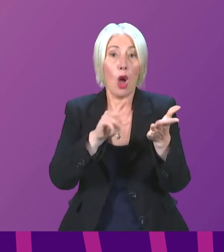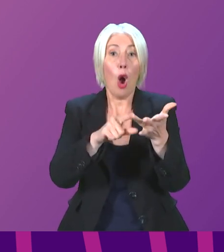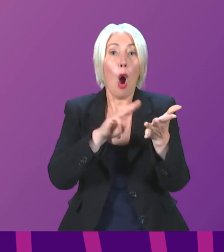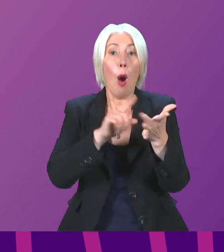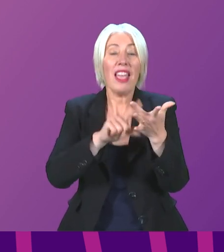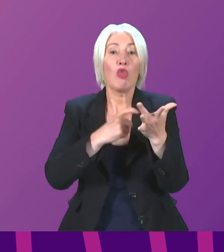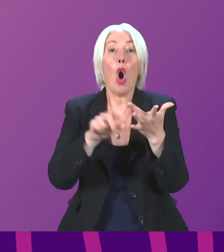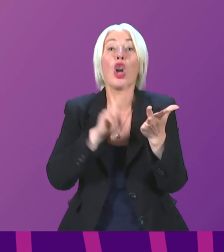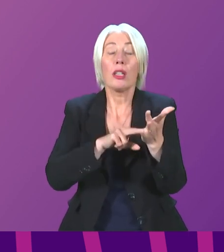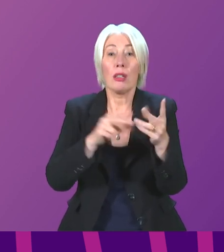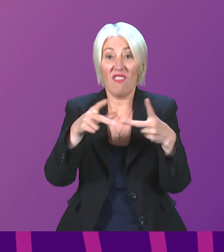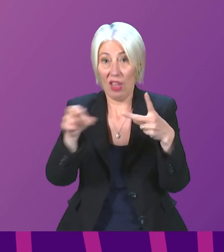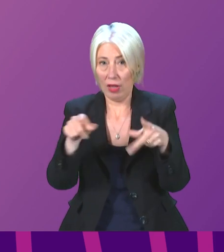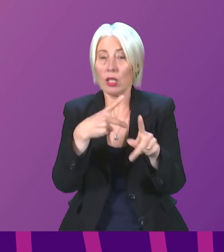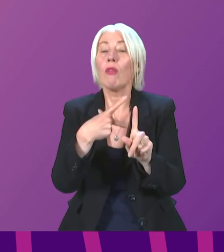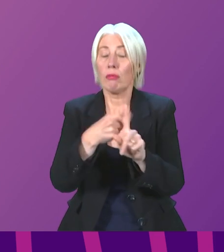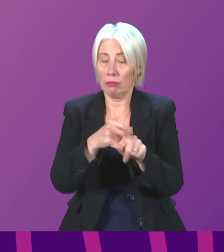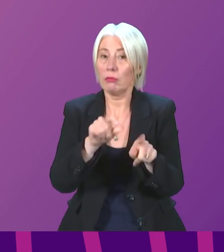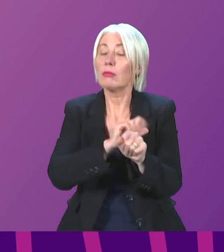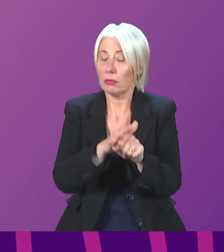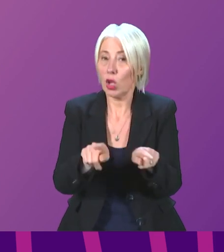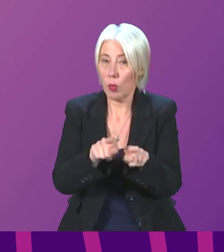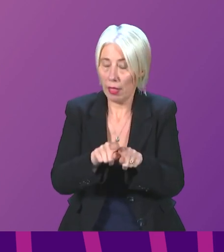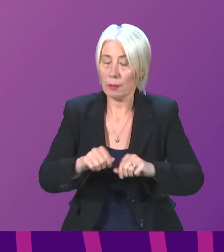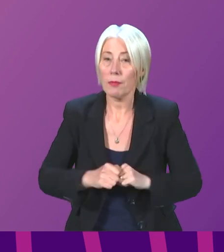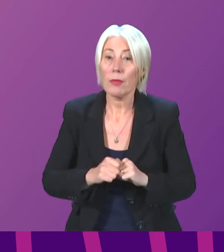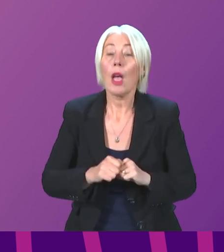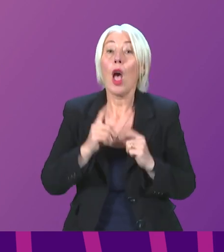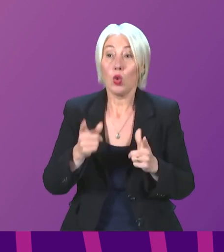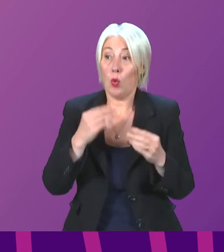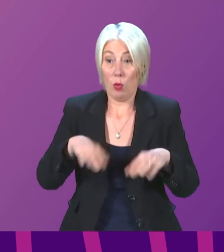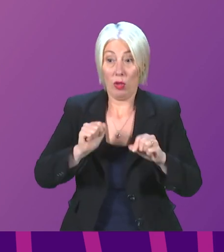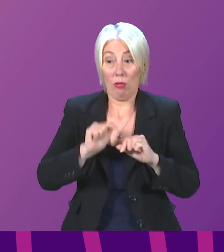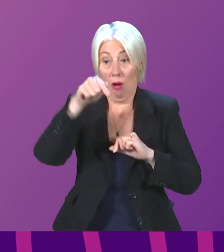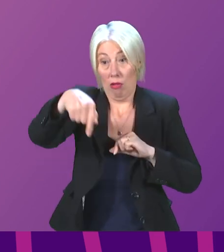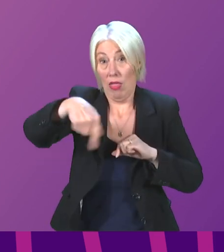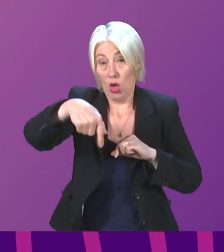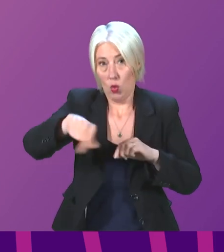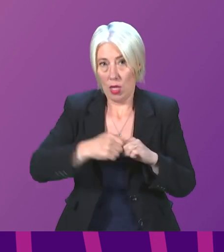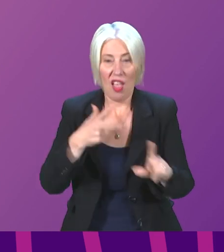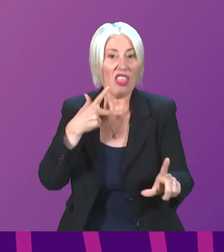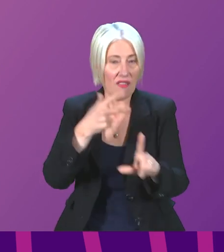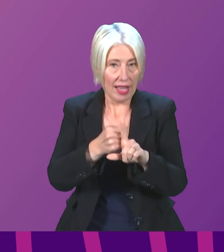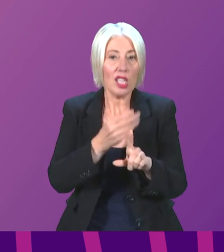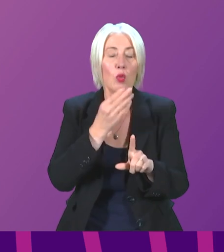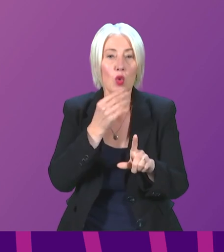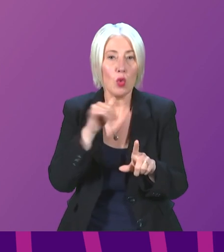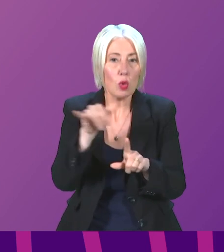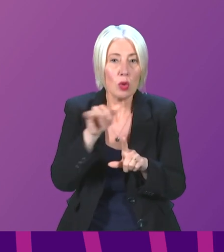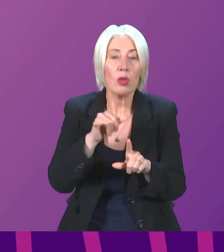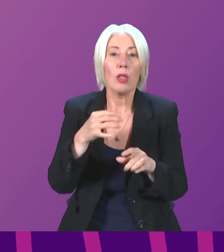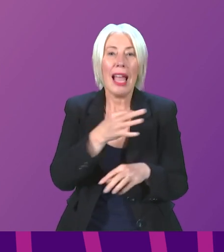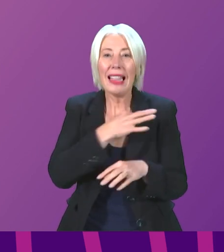have been deployed as part of our winter vaccination programme from the start of this week. The vaccine use will depend upon clinical